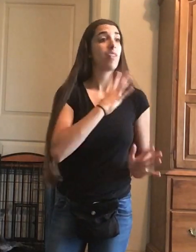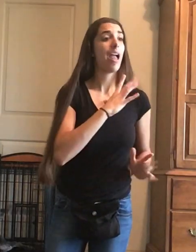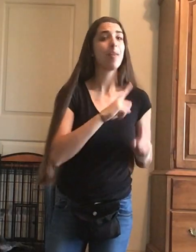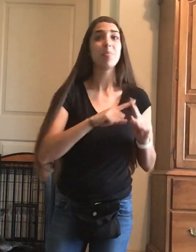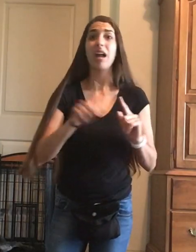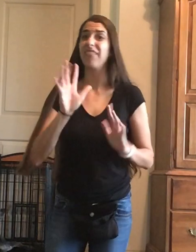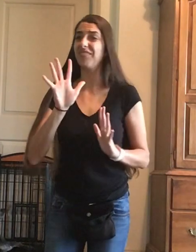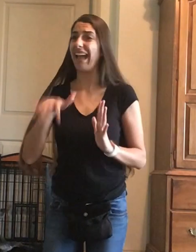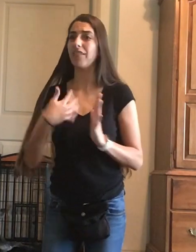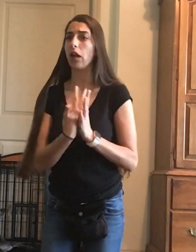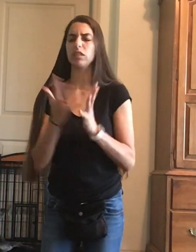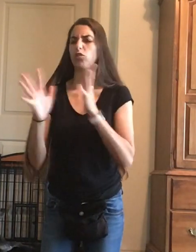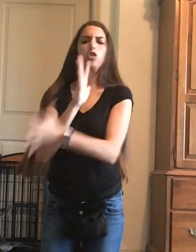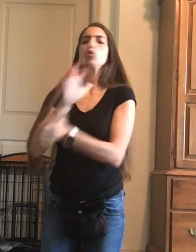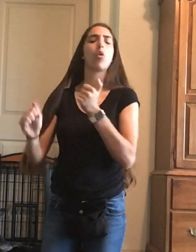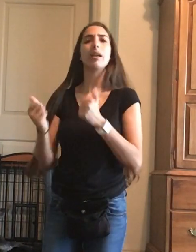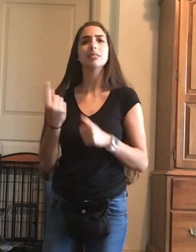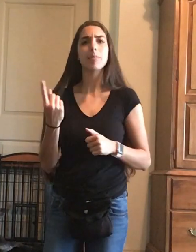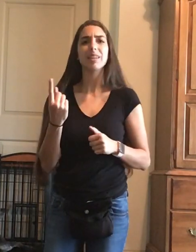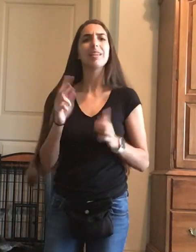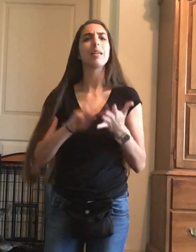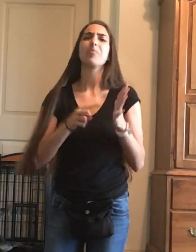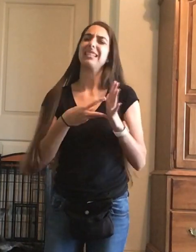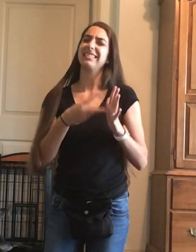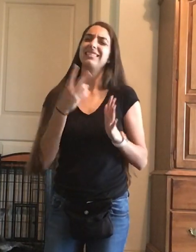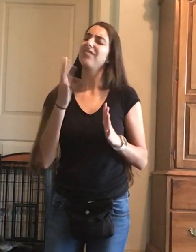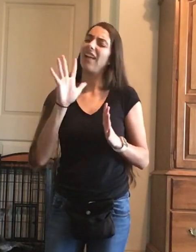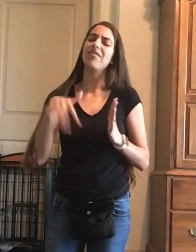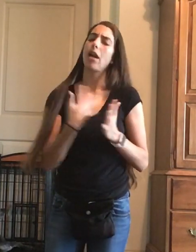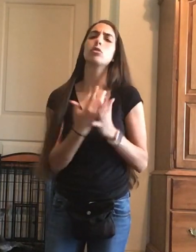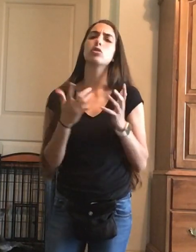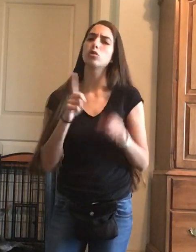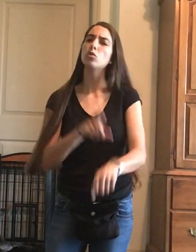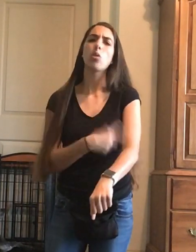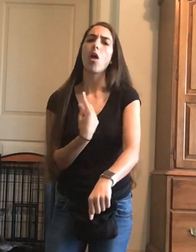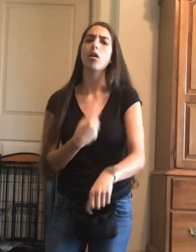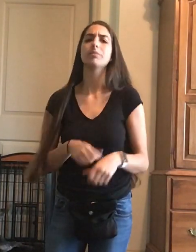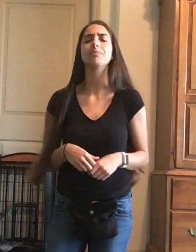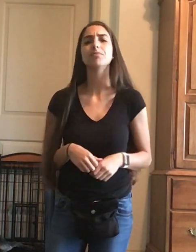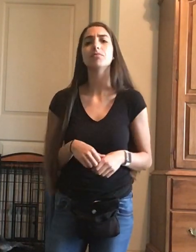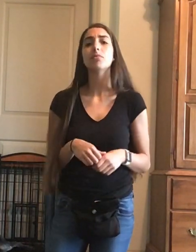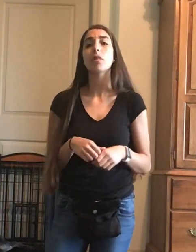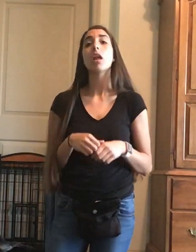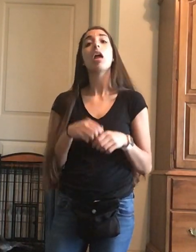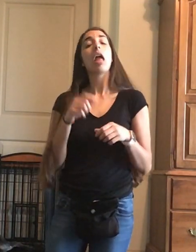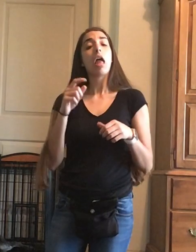time. Maybe four hours was fine, but five hours and they destroyed something, and that would mean that five hours is too long.